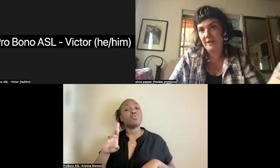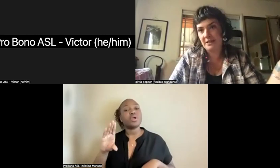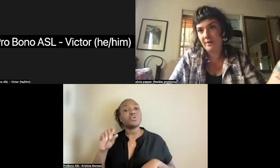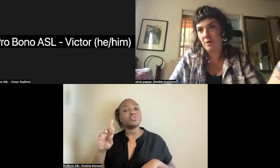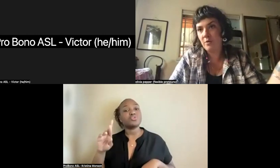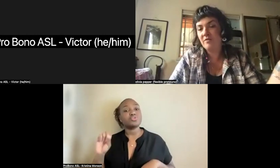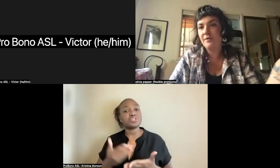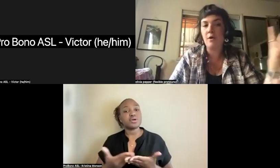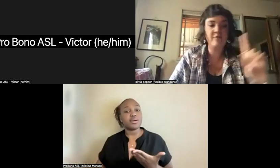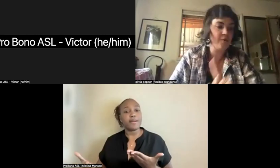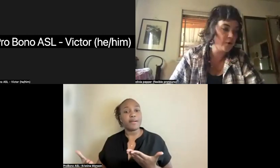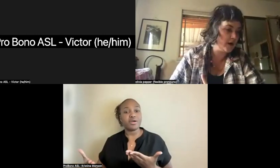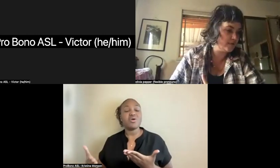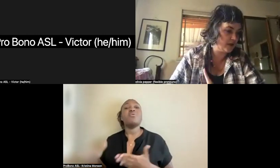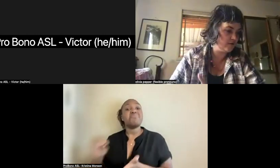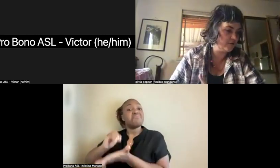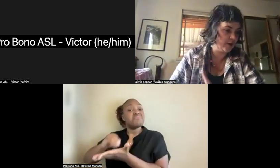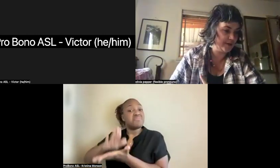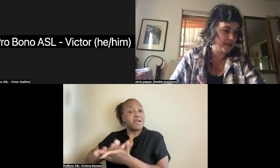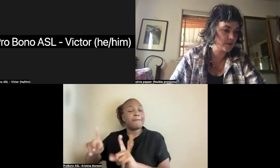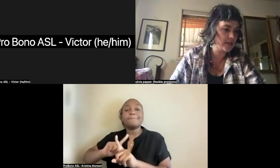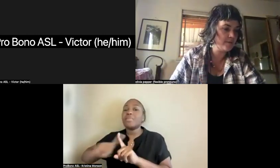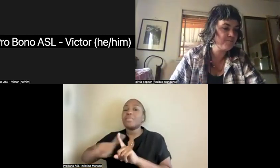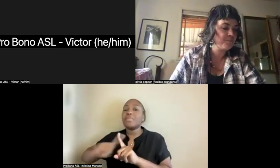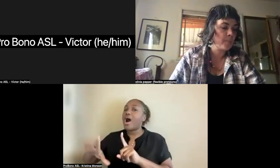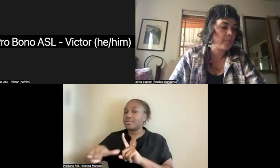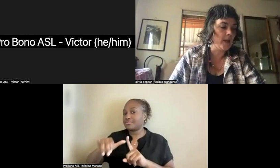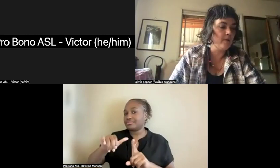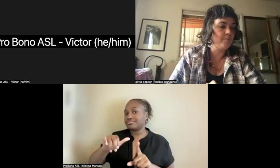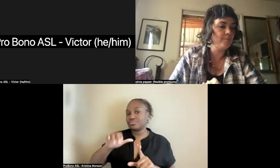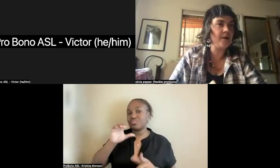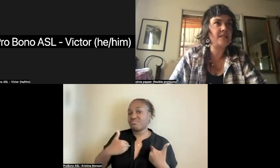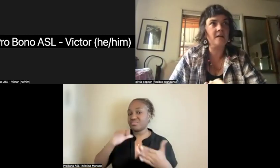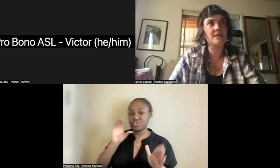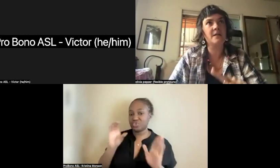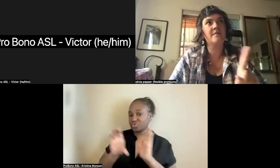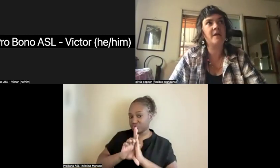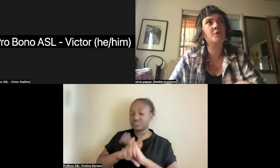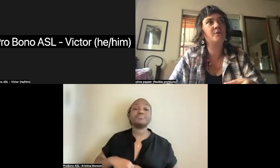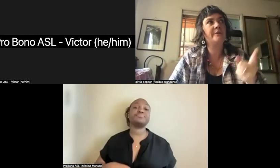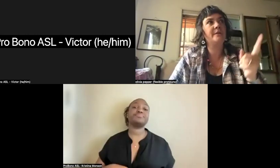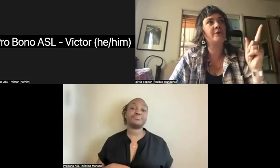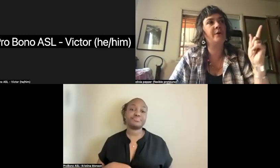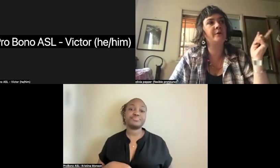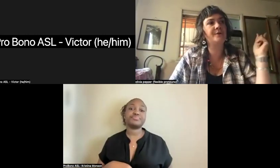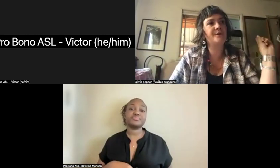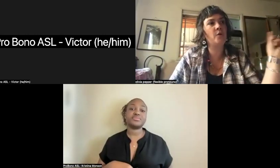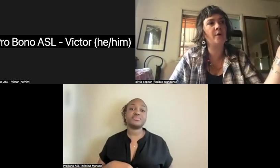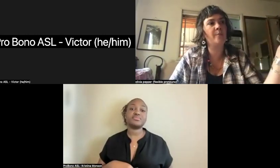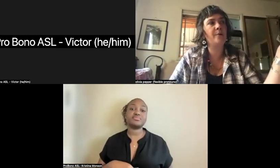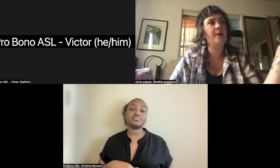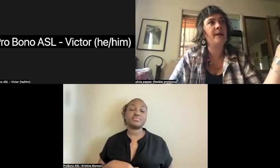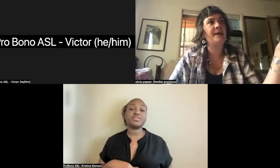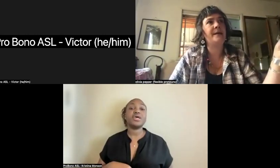recordings that we know of. There are photographs of Baroness Elsa. Baroness Elsa eventually returned to